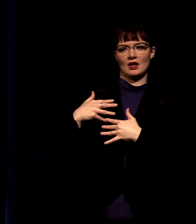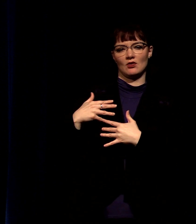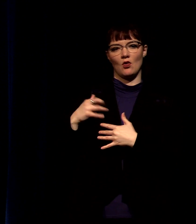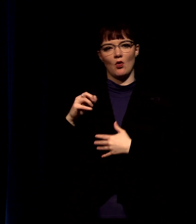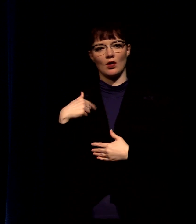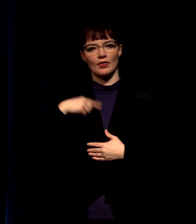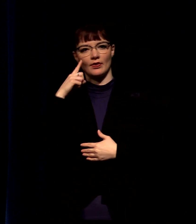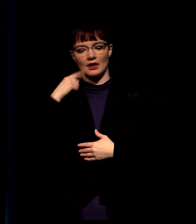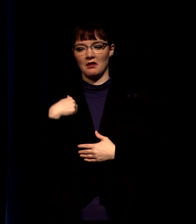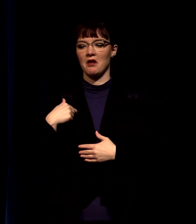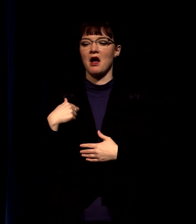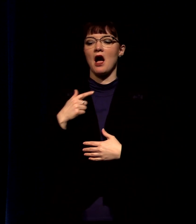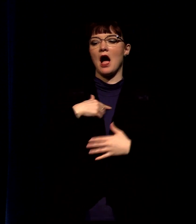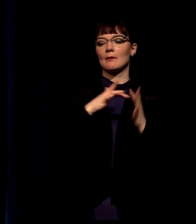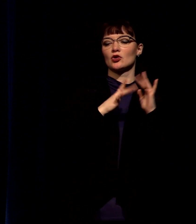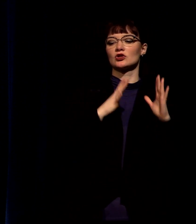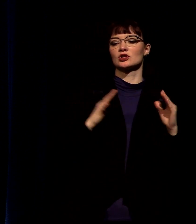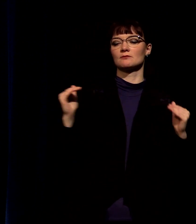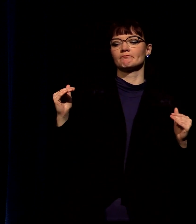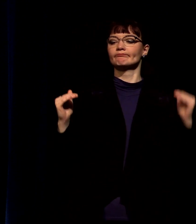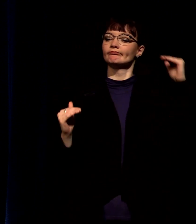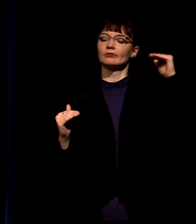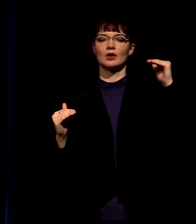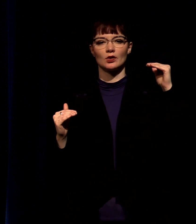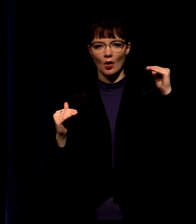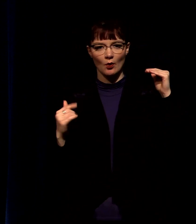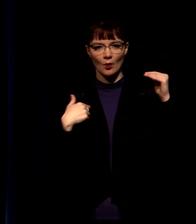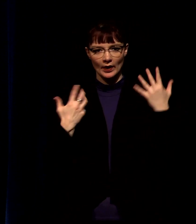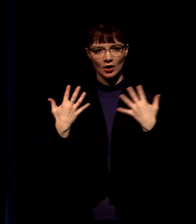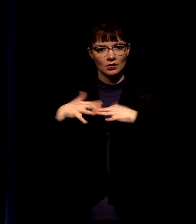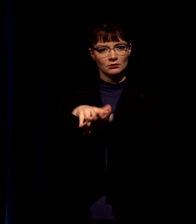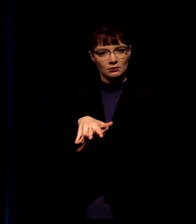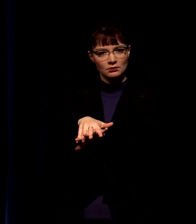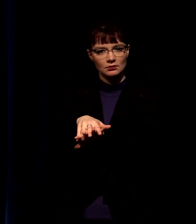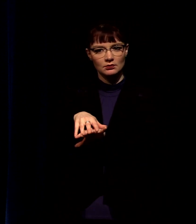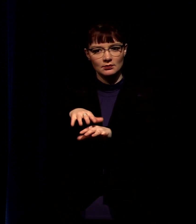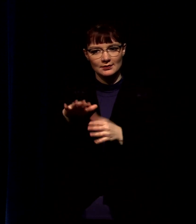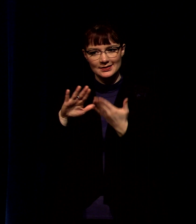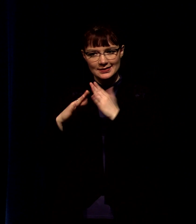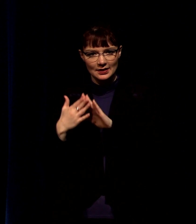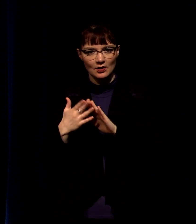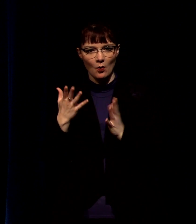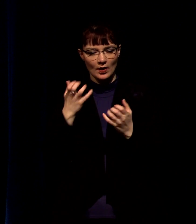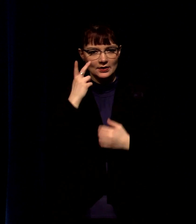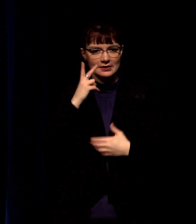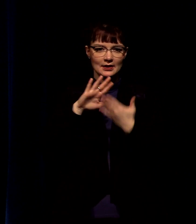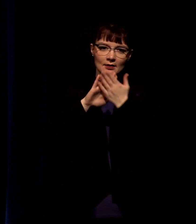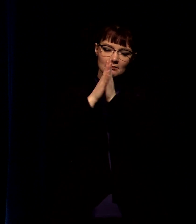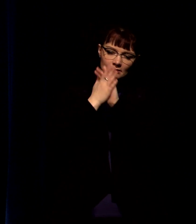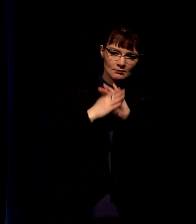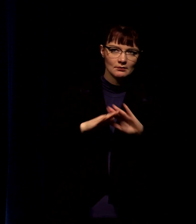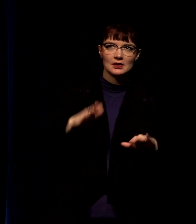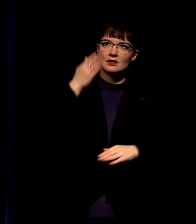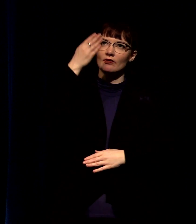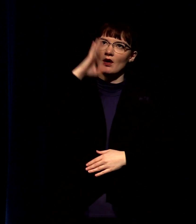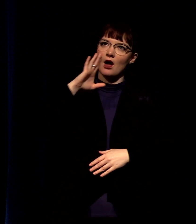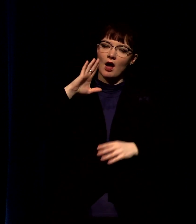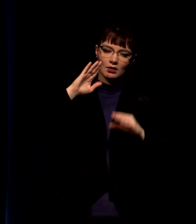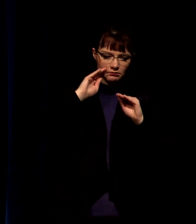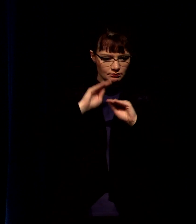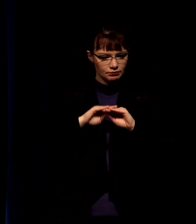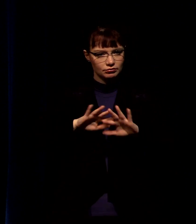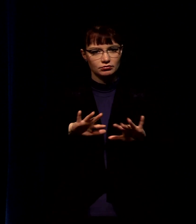than our city because we are simply part of our city and we are for our city we want to see shalom we want to see the peace of god